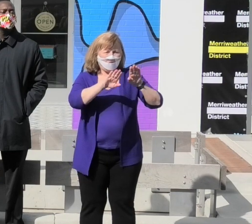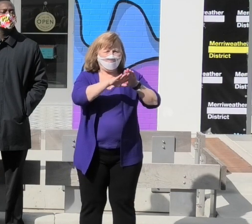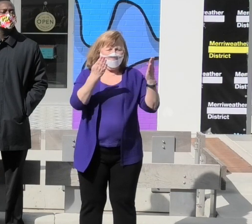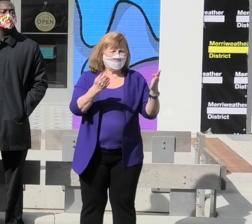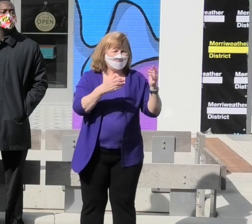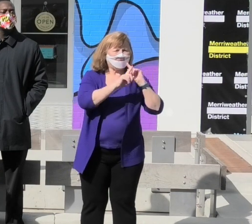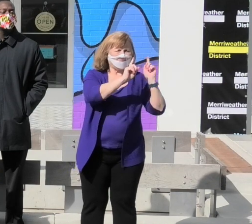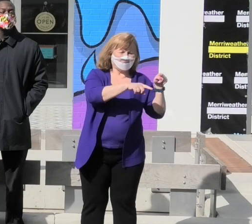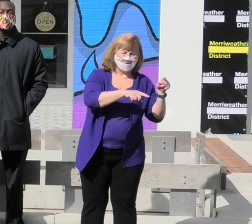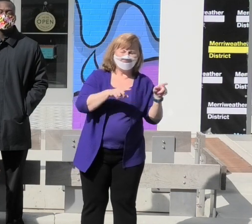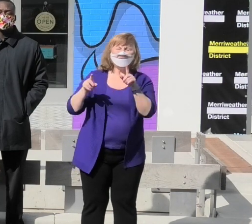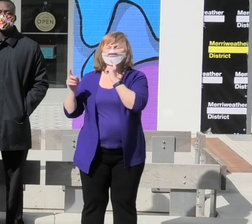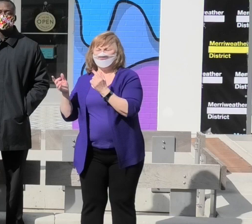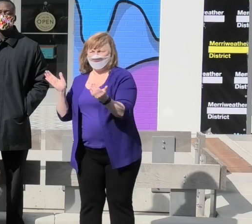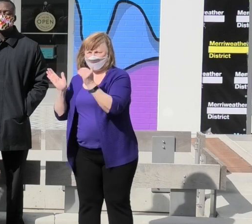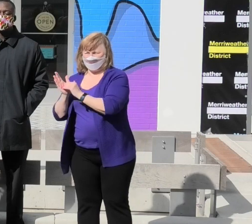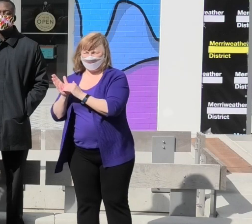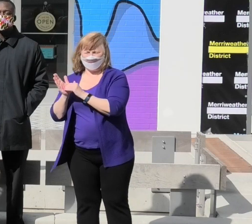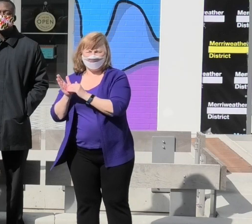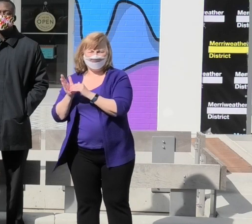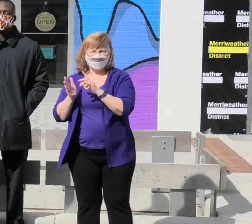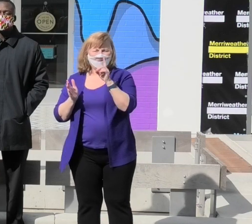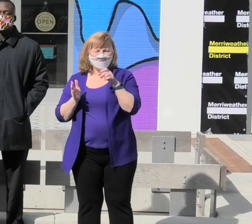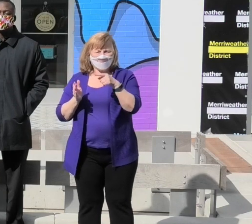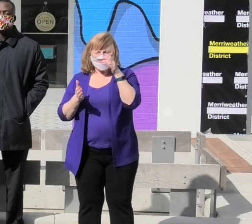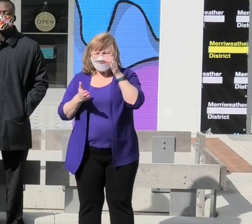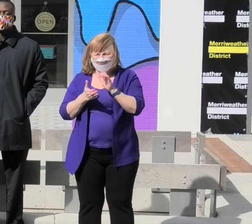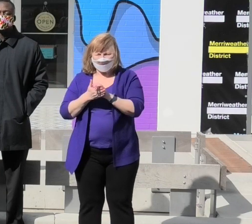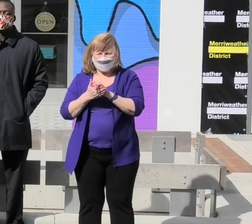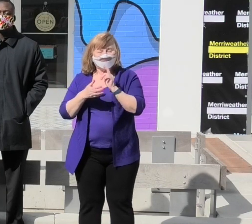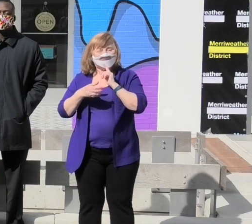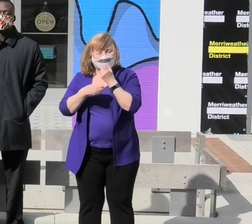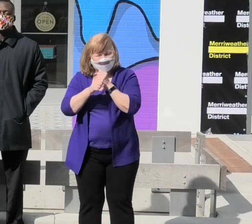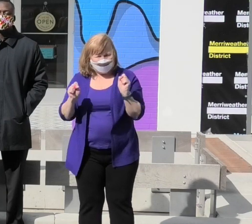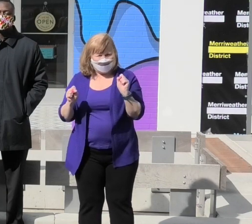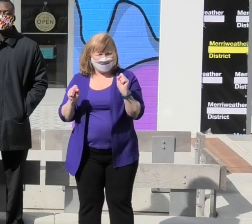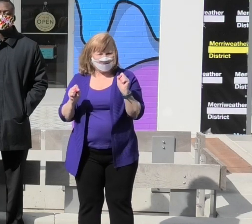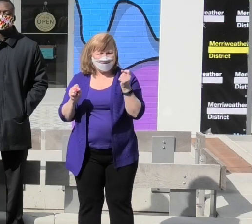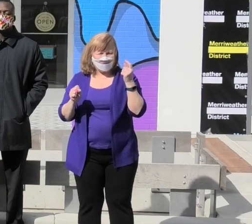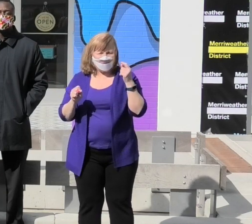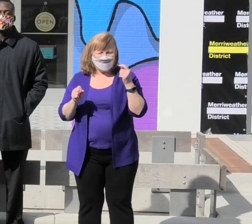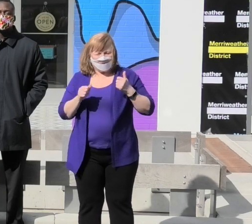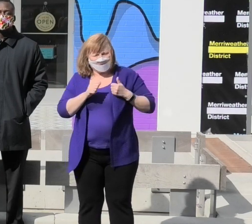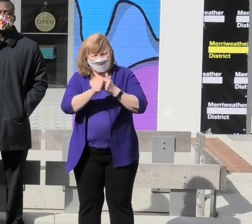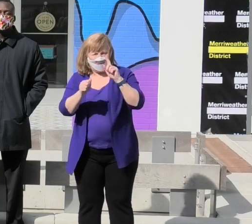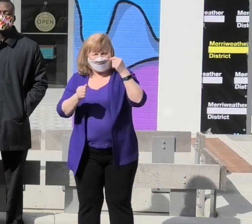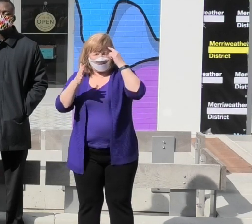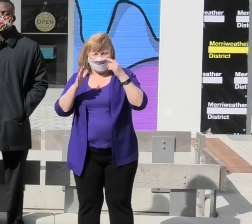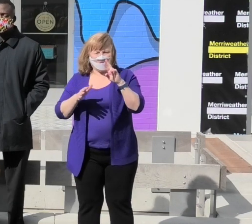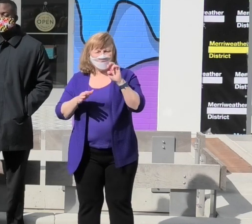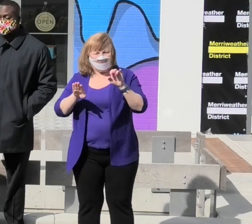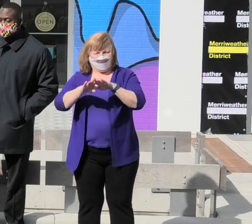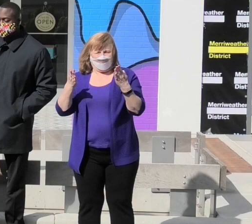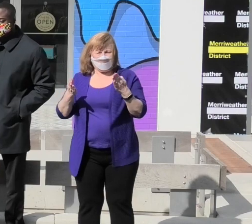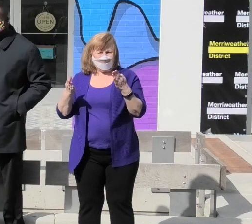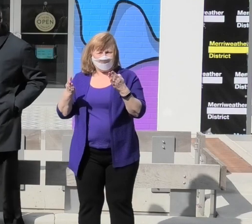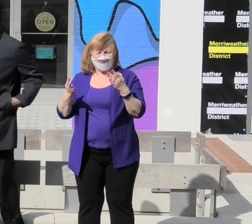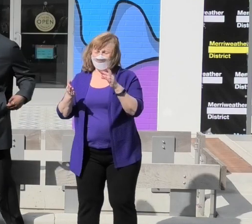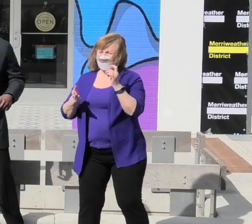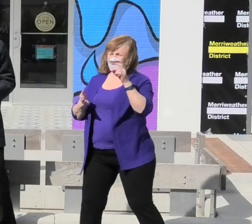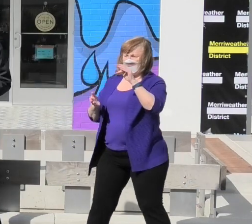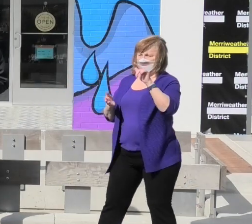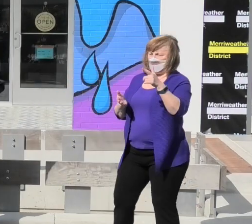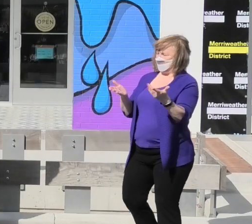The question for those who are joining on Facebook is do you believe it is safe for to follow the governor's reopening? Dr. Ball.